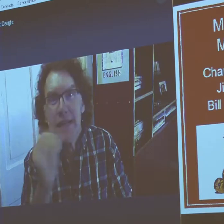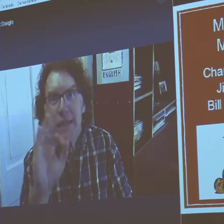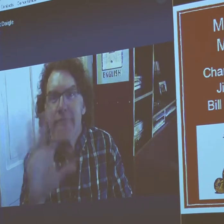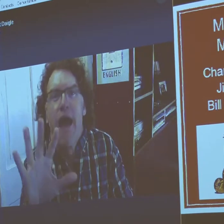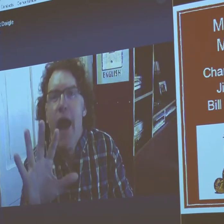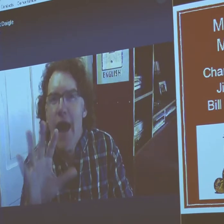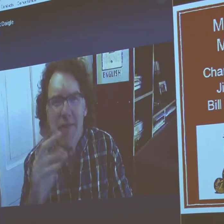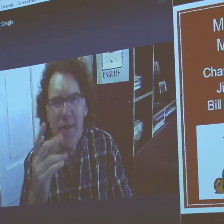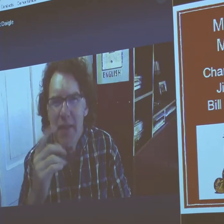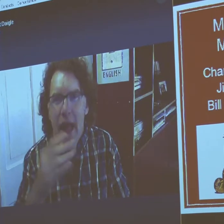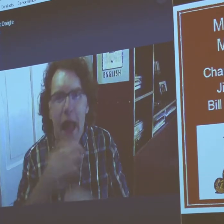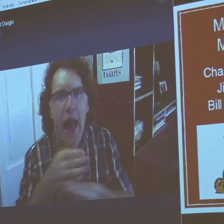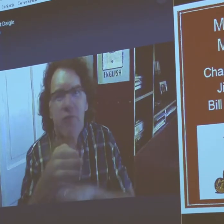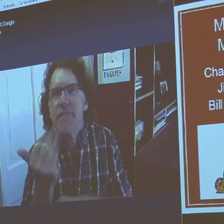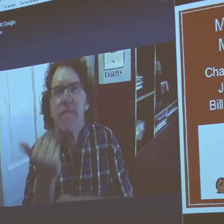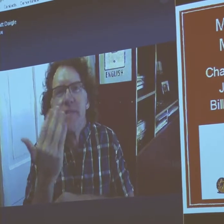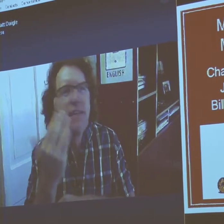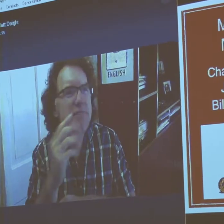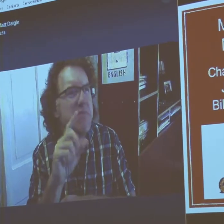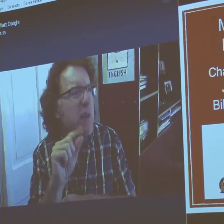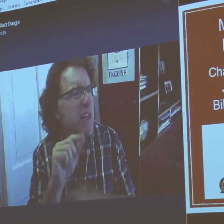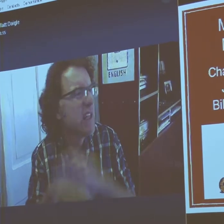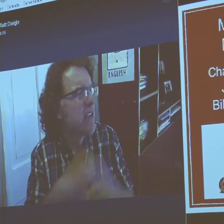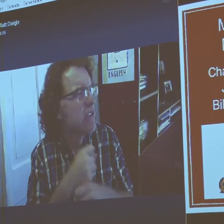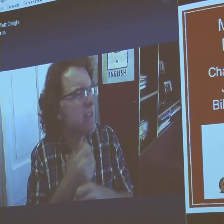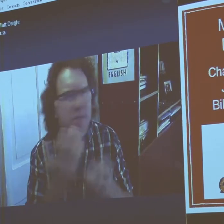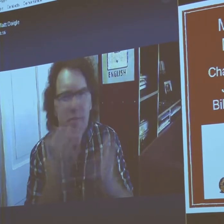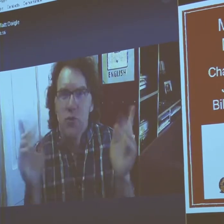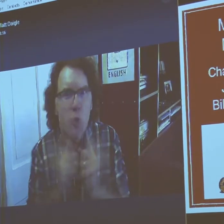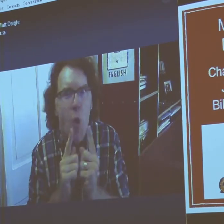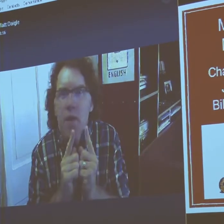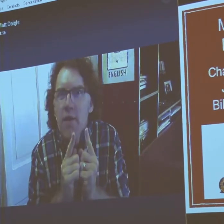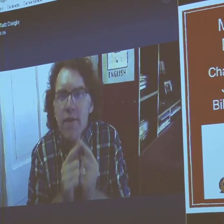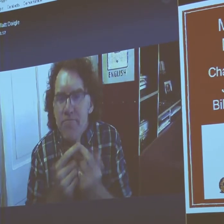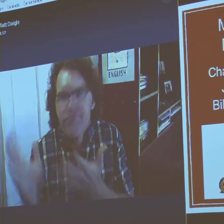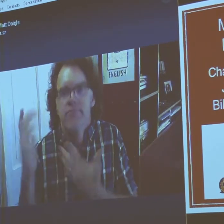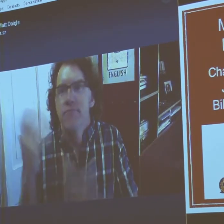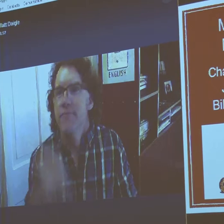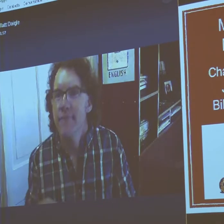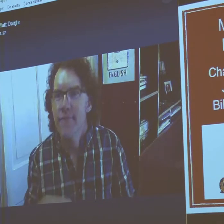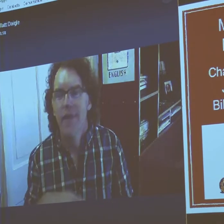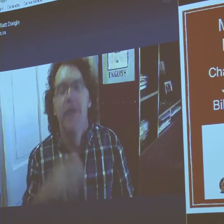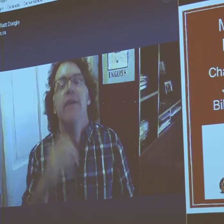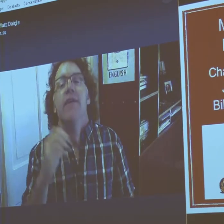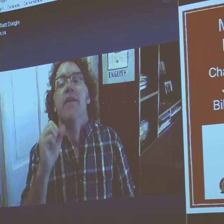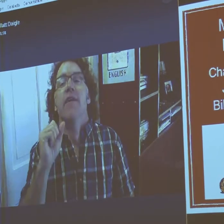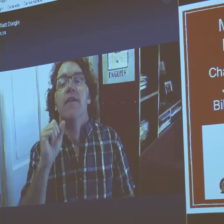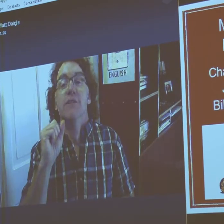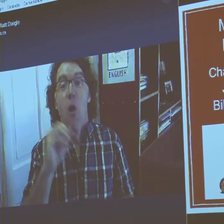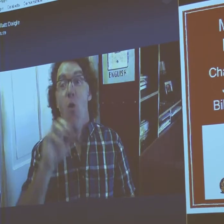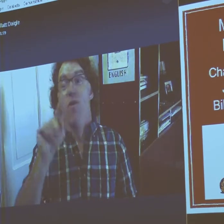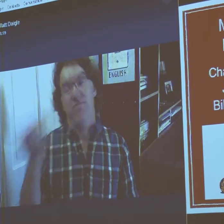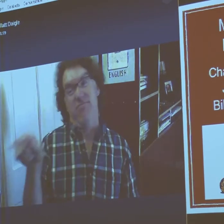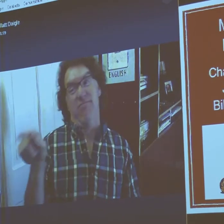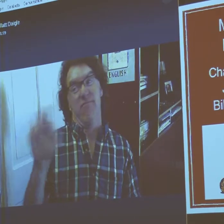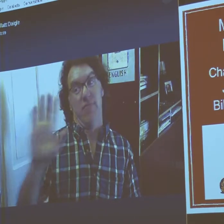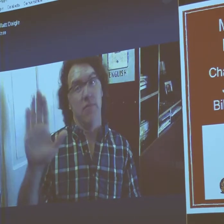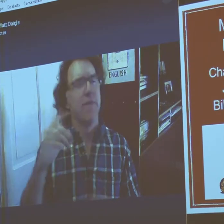like, in 1995 after 15 to 20 years. He had a very short career.